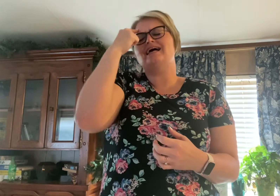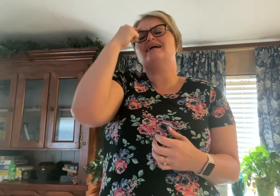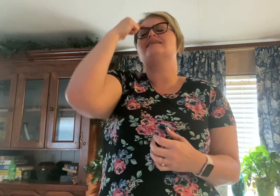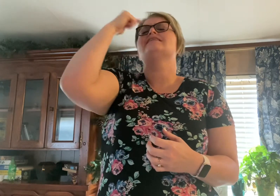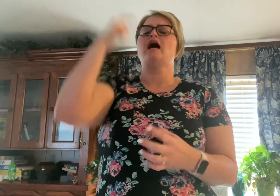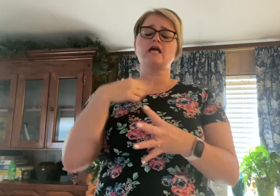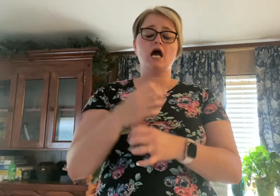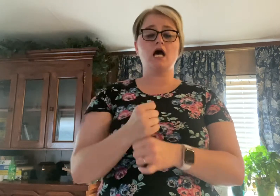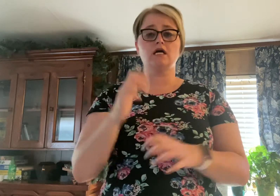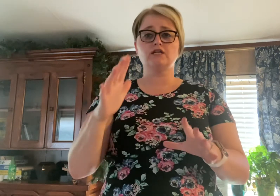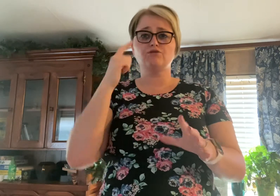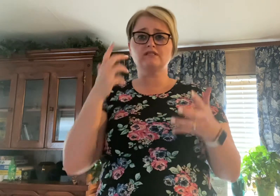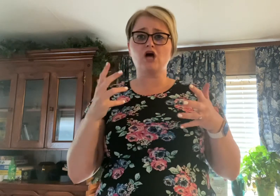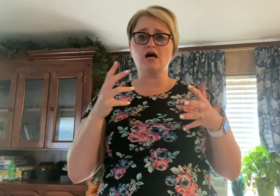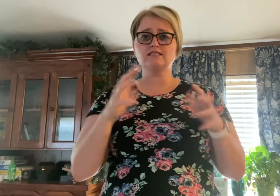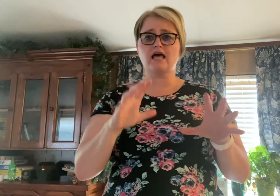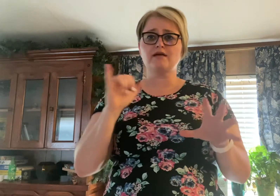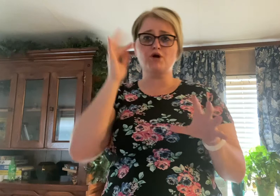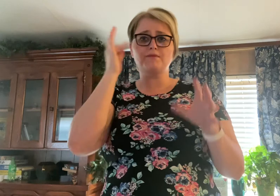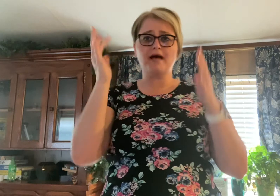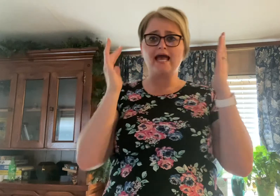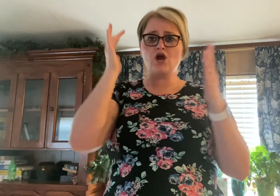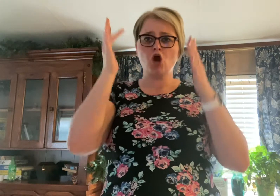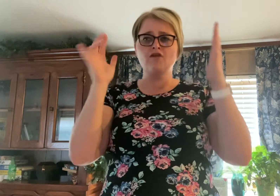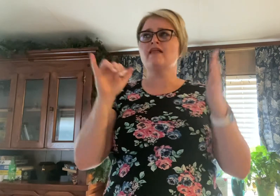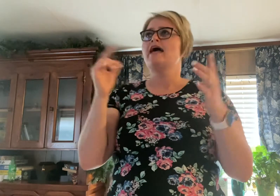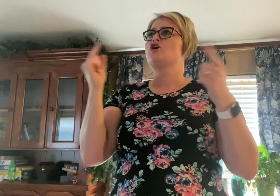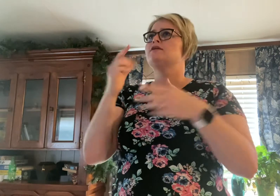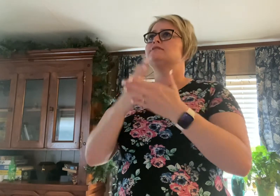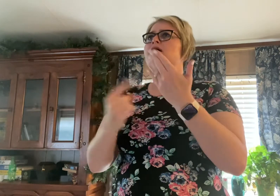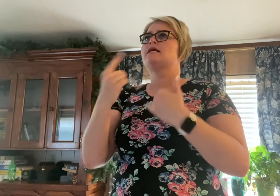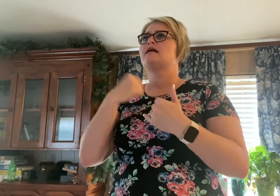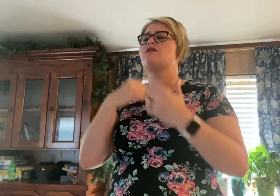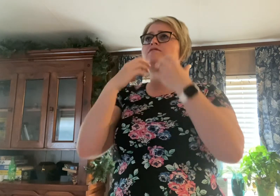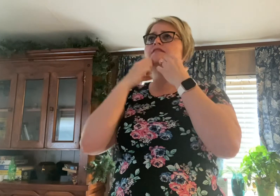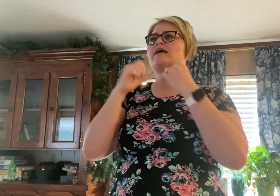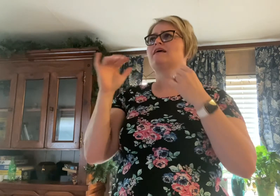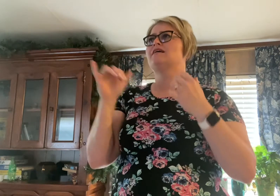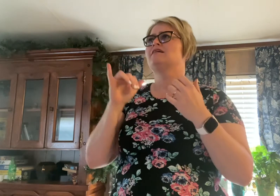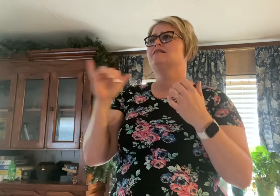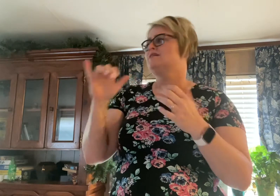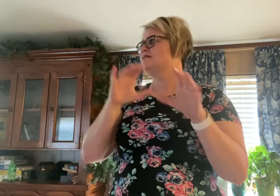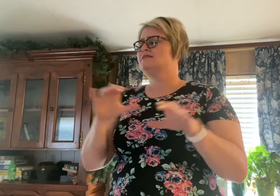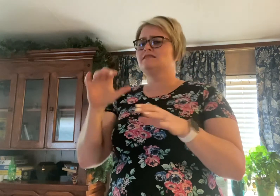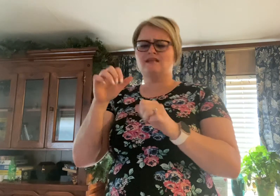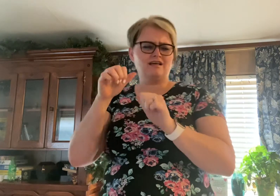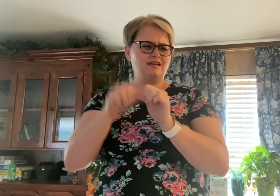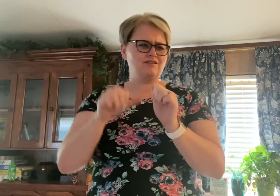I get intrusive thoughts like Burning my hair off like Hurting somebody I love like Does it ever really stop? When